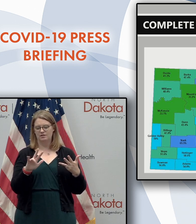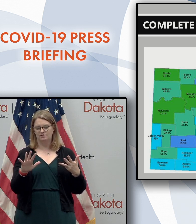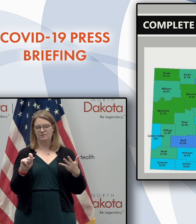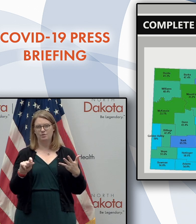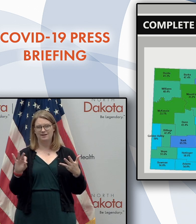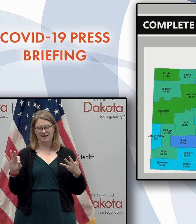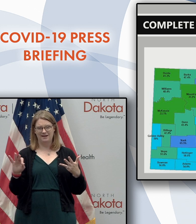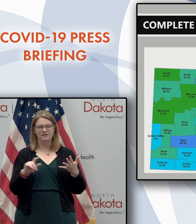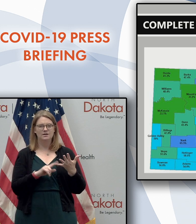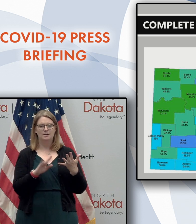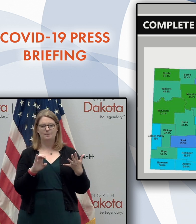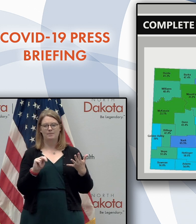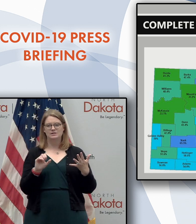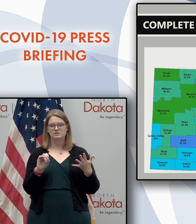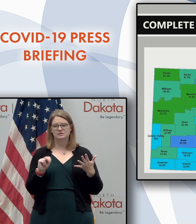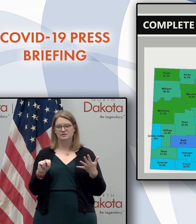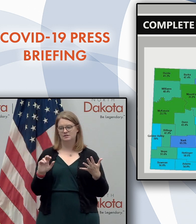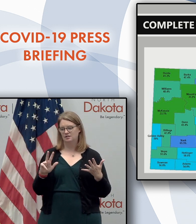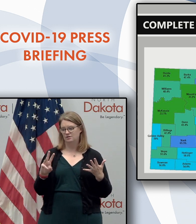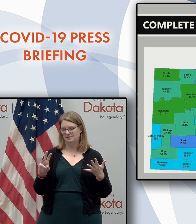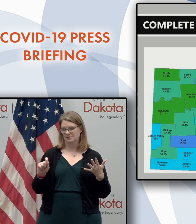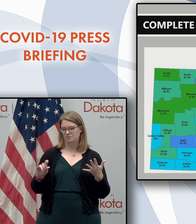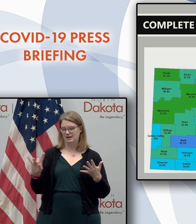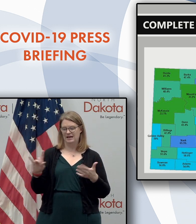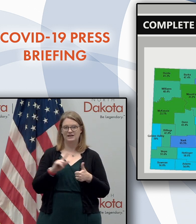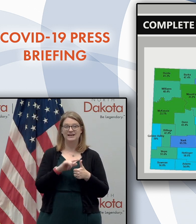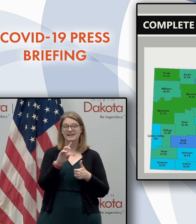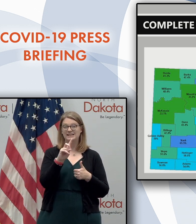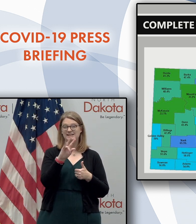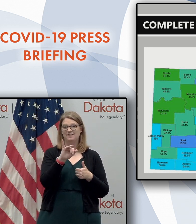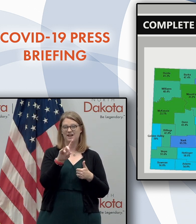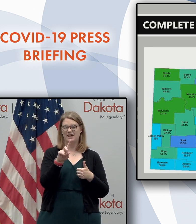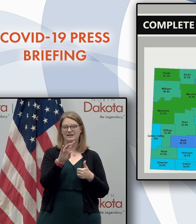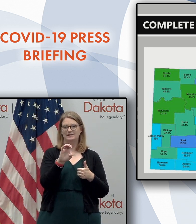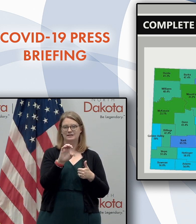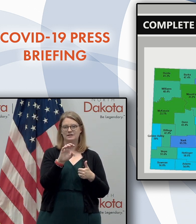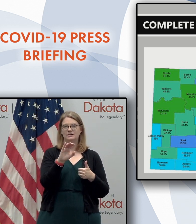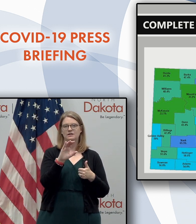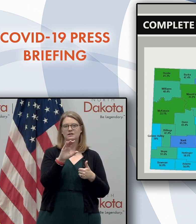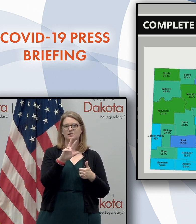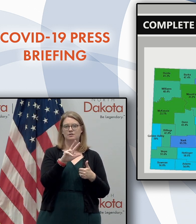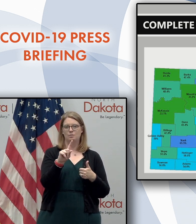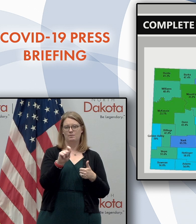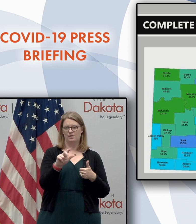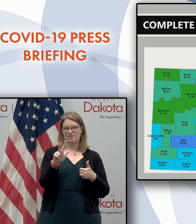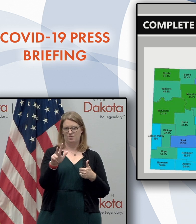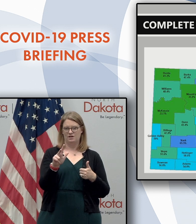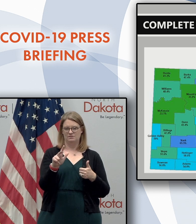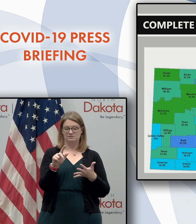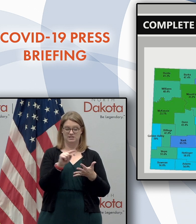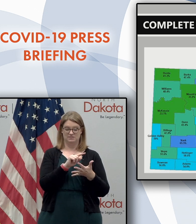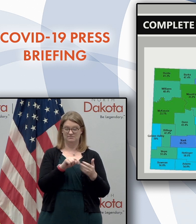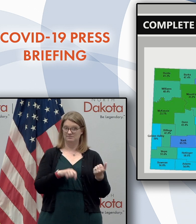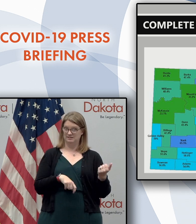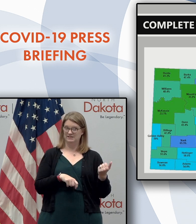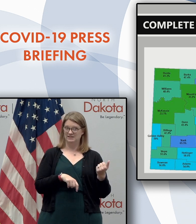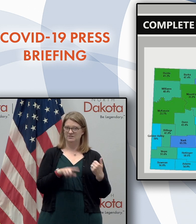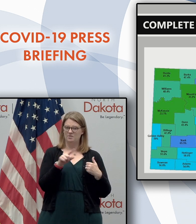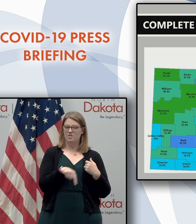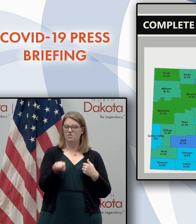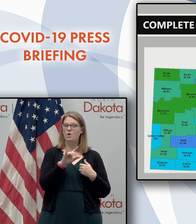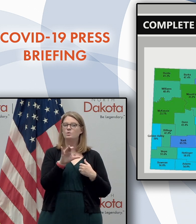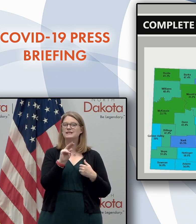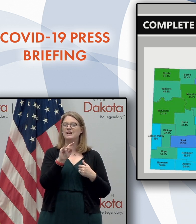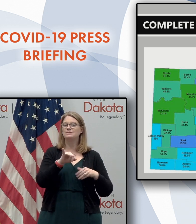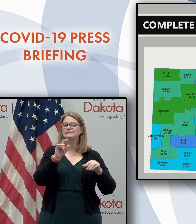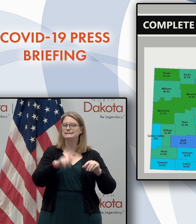.9. Benson County, 36.8. And Divide County, 41.3. So again, we got some work to do, uh,